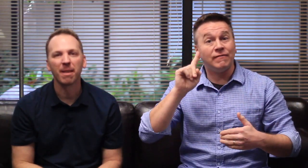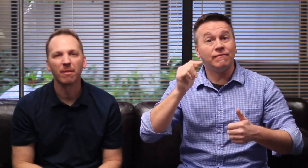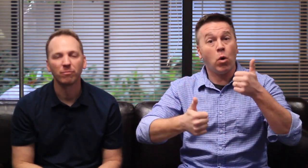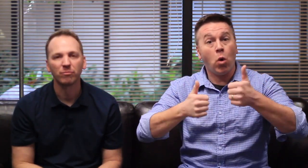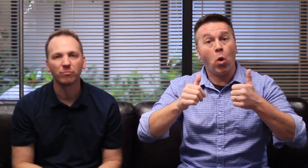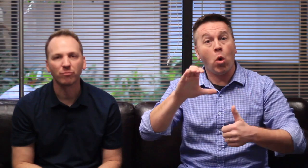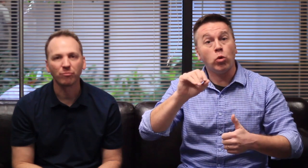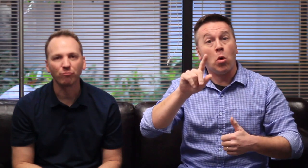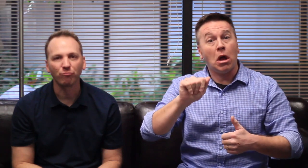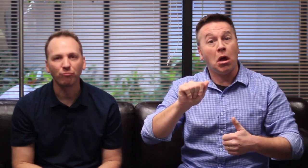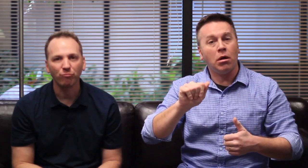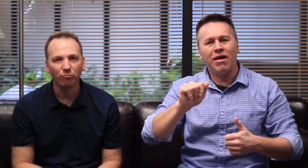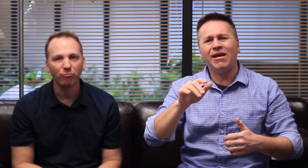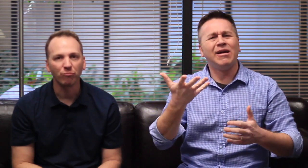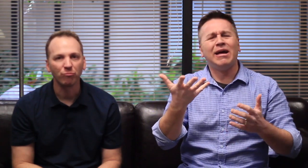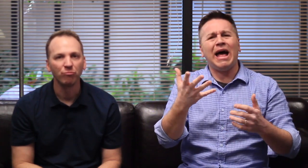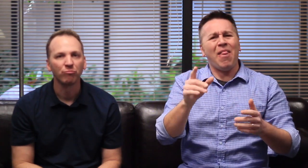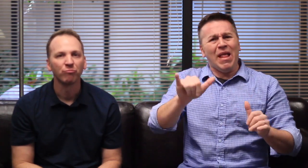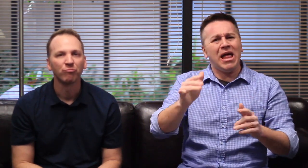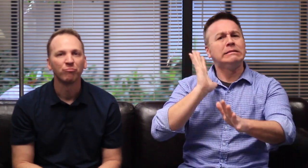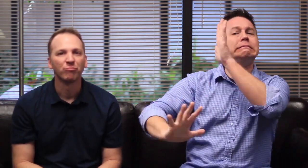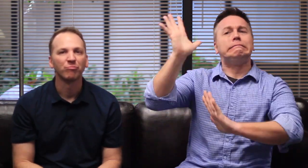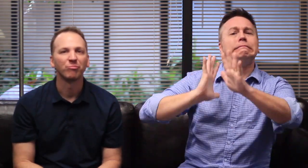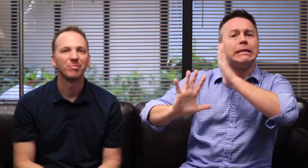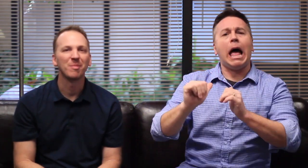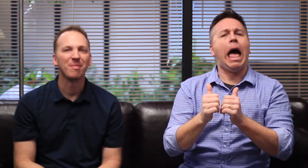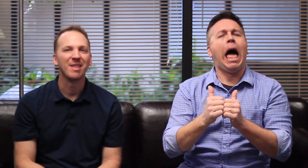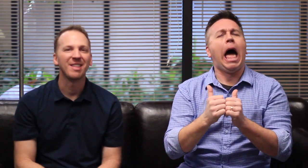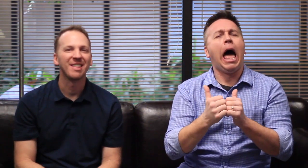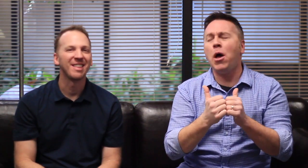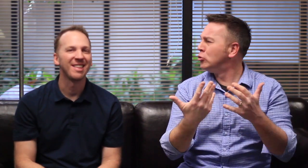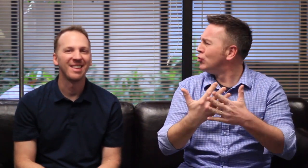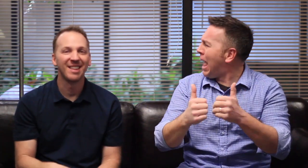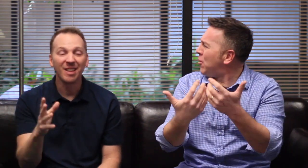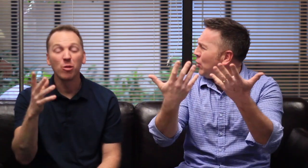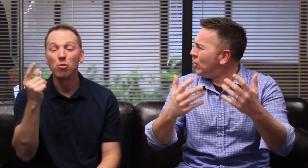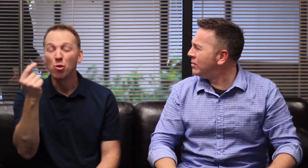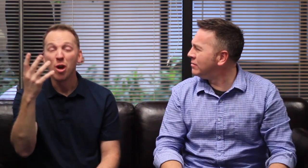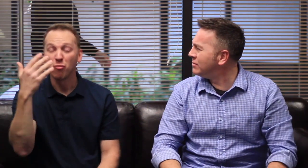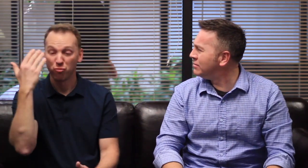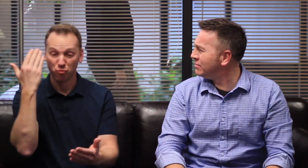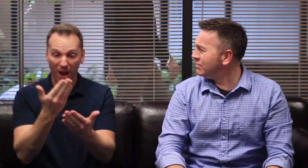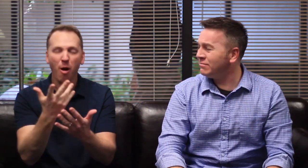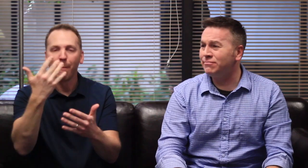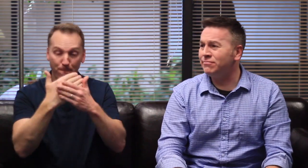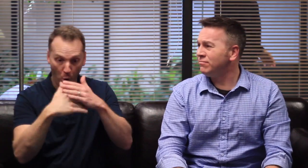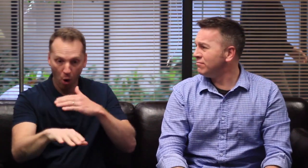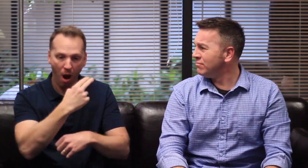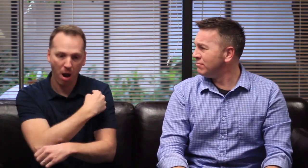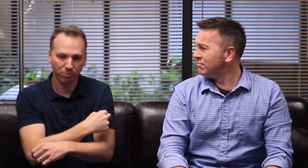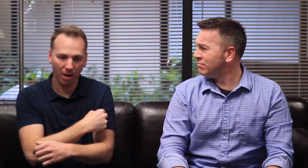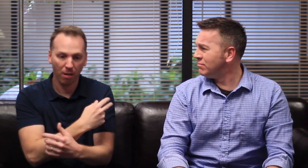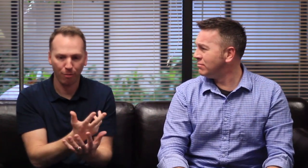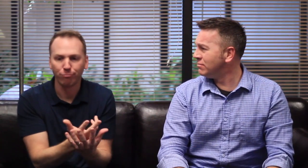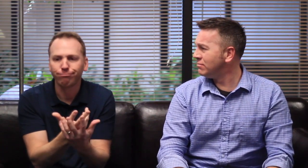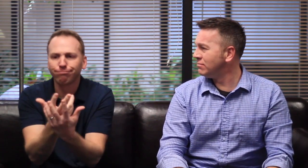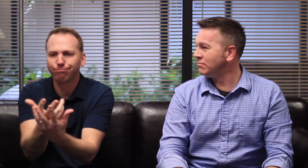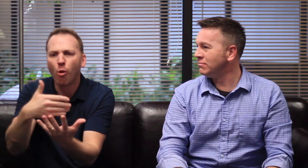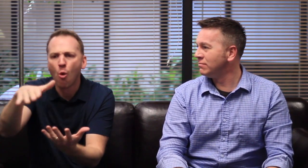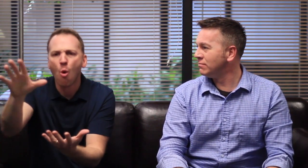baby deaf or a coda? That's how it was done, guys, way back in the day. Tell us, Ben. So what would happen, you'd have a baby at the hospital, and